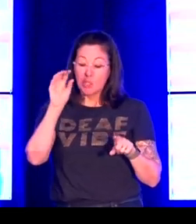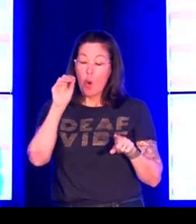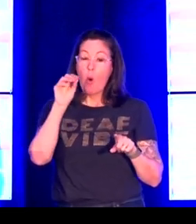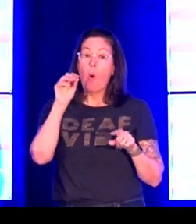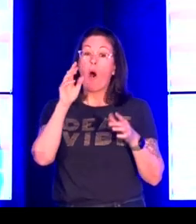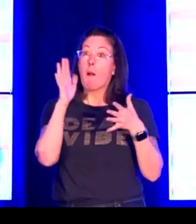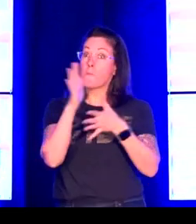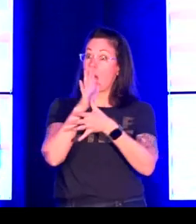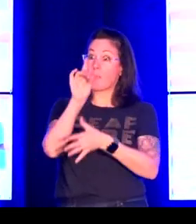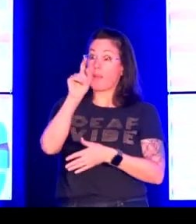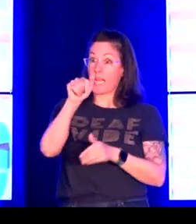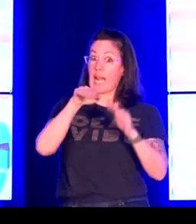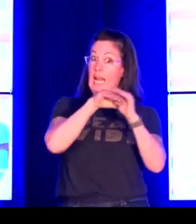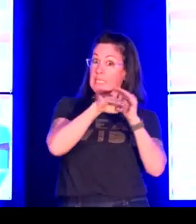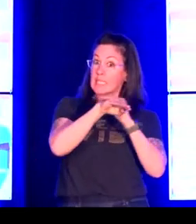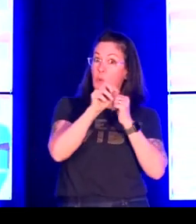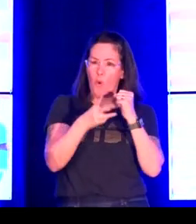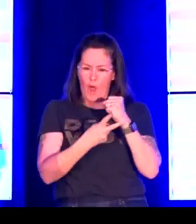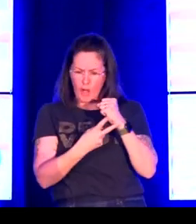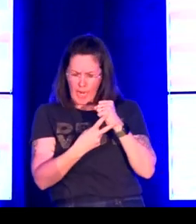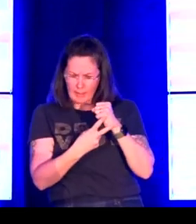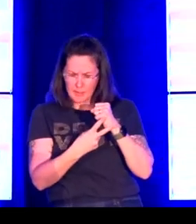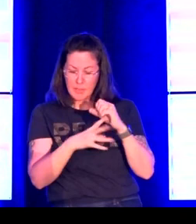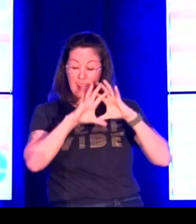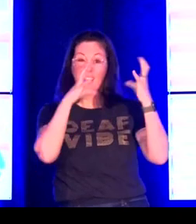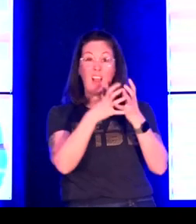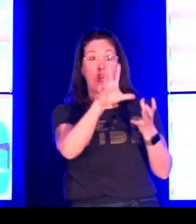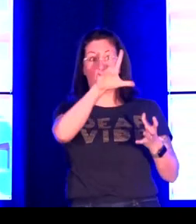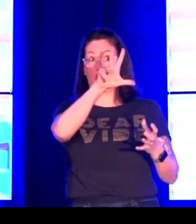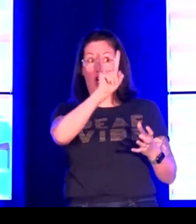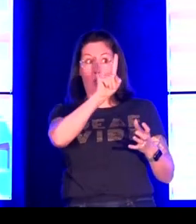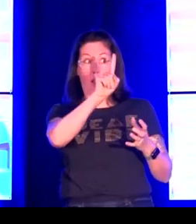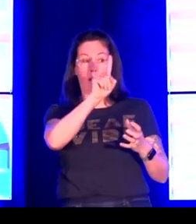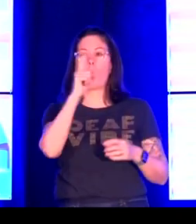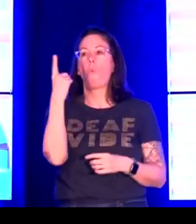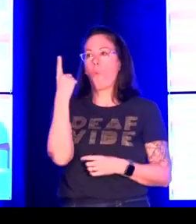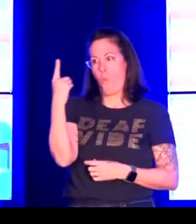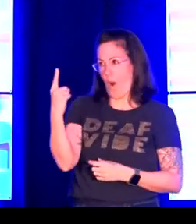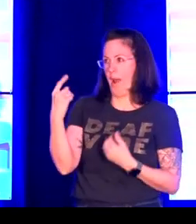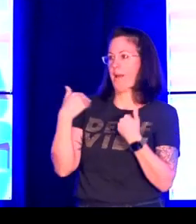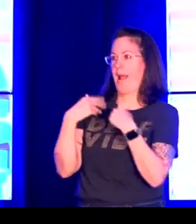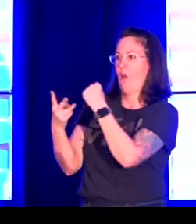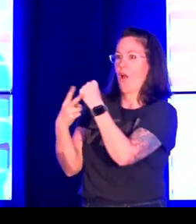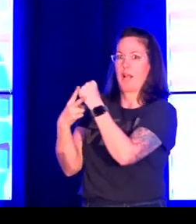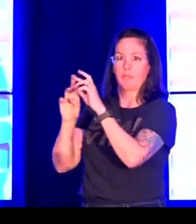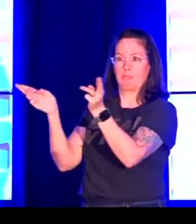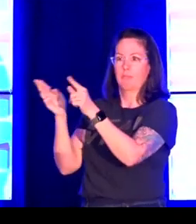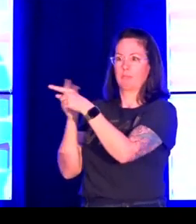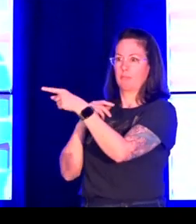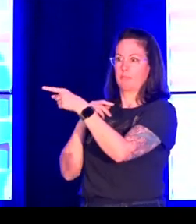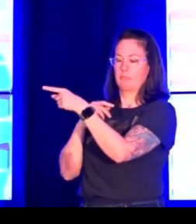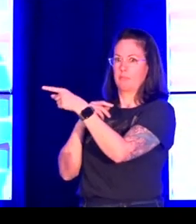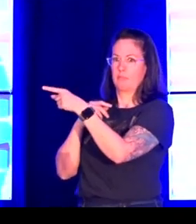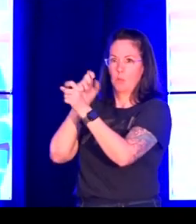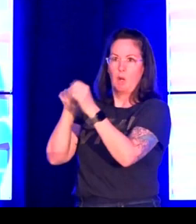again sorry for the formatting here is the primary data accessible or archived out of 31